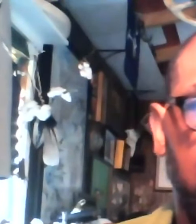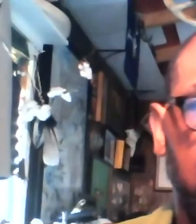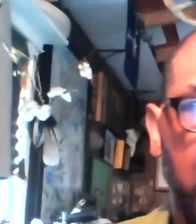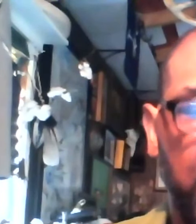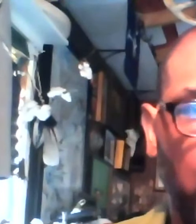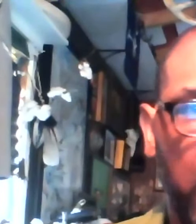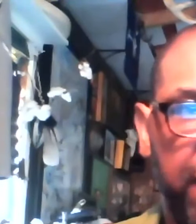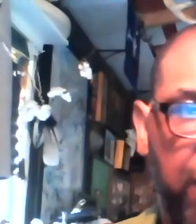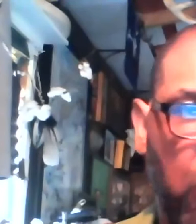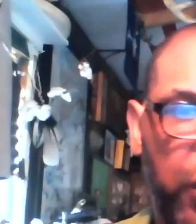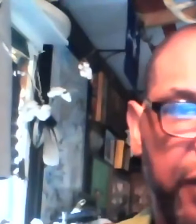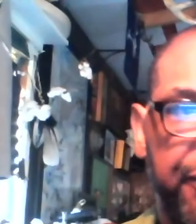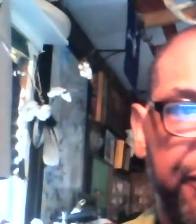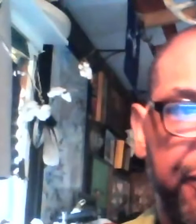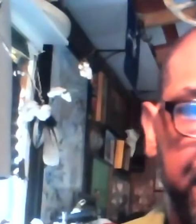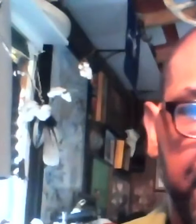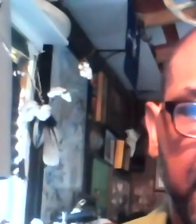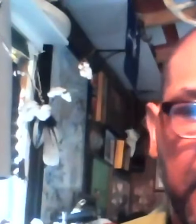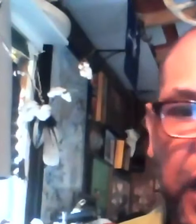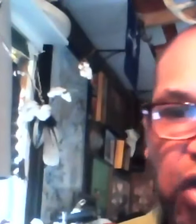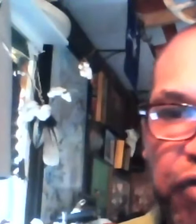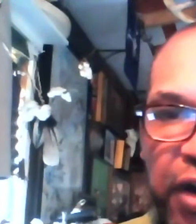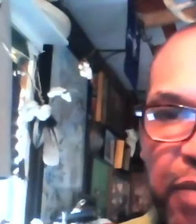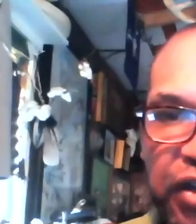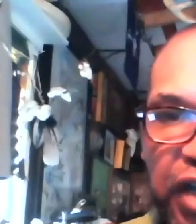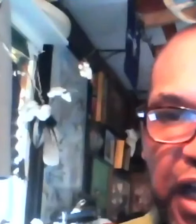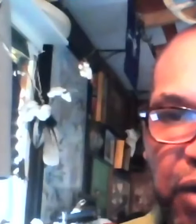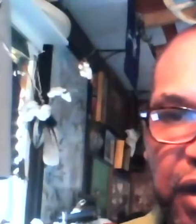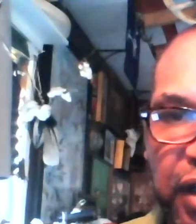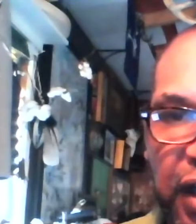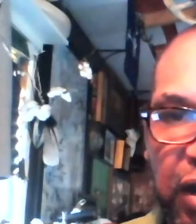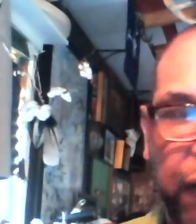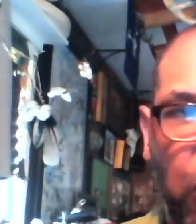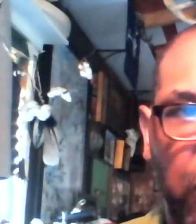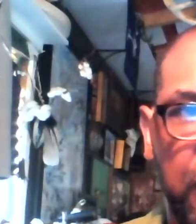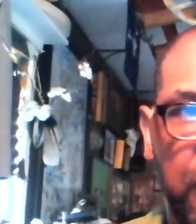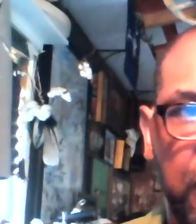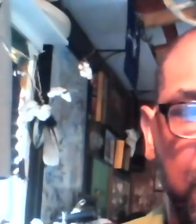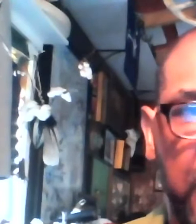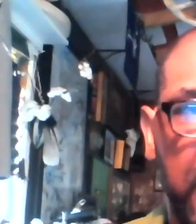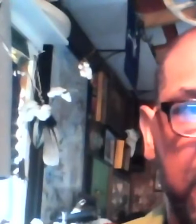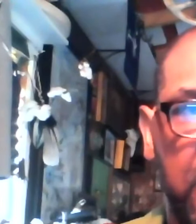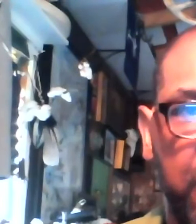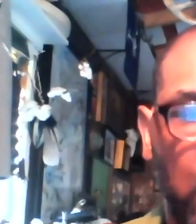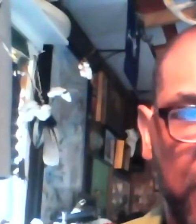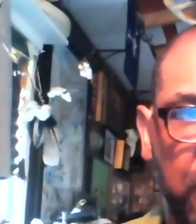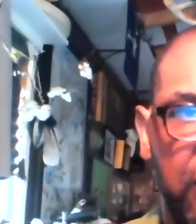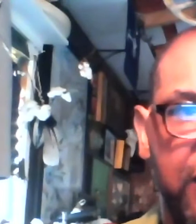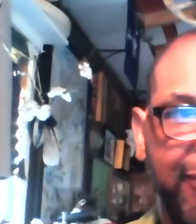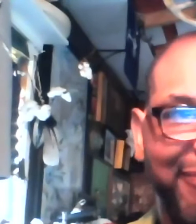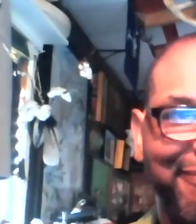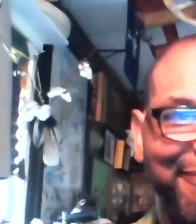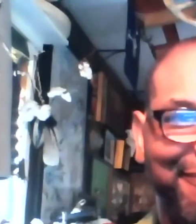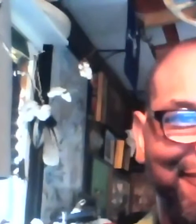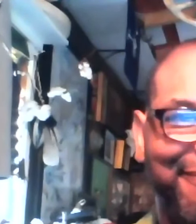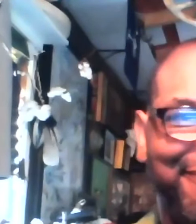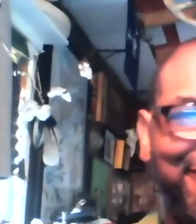the way forward. Thank you very much, and I would look forward to taking some questions.